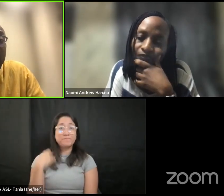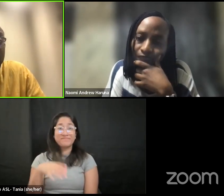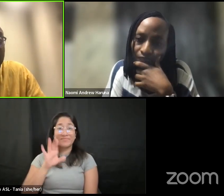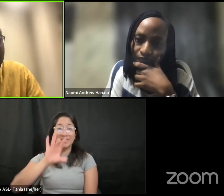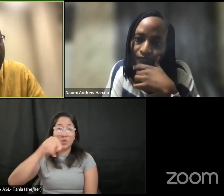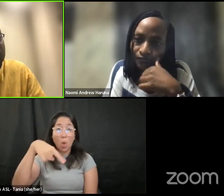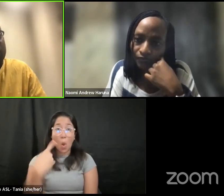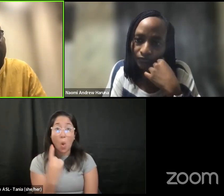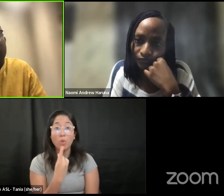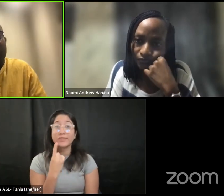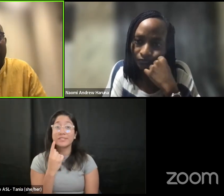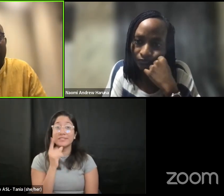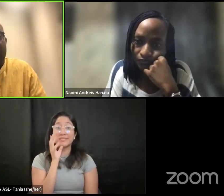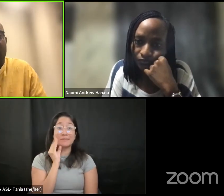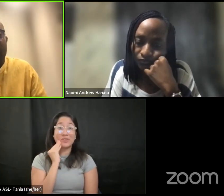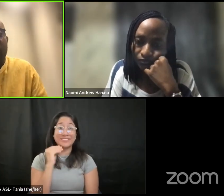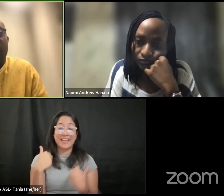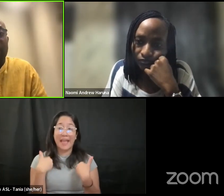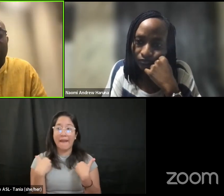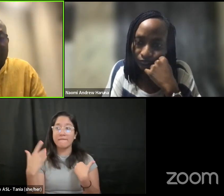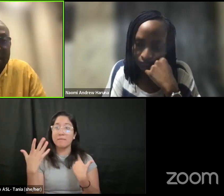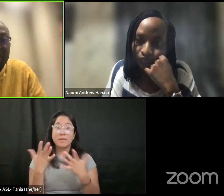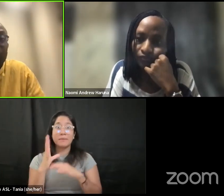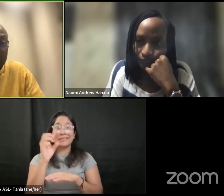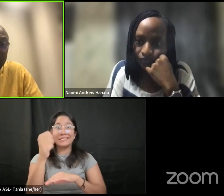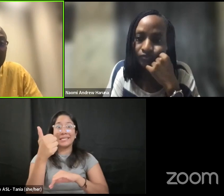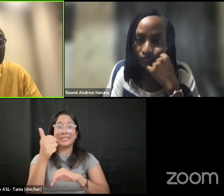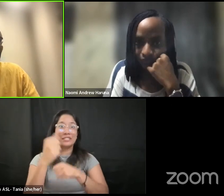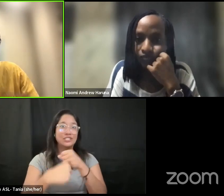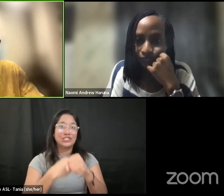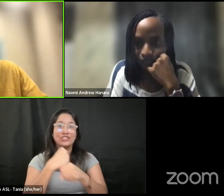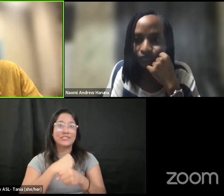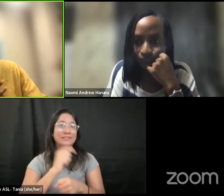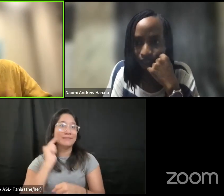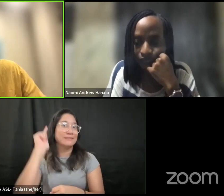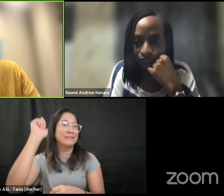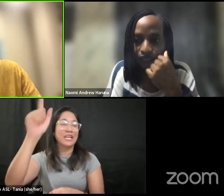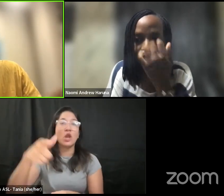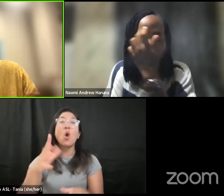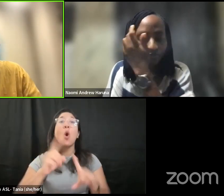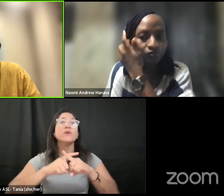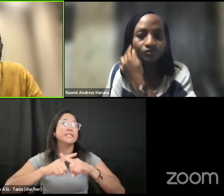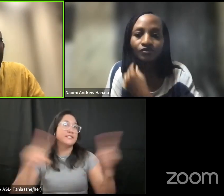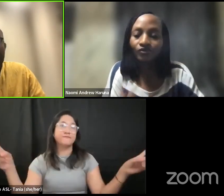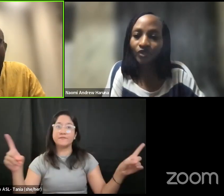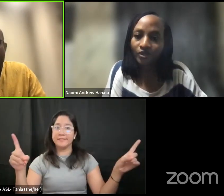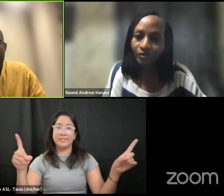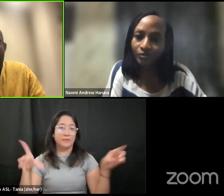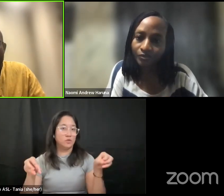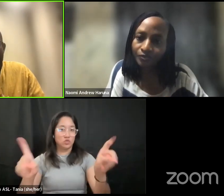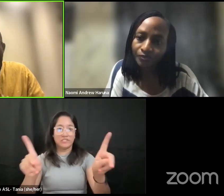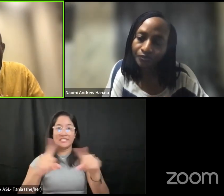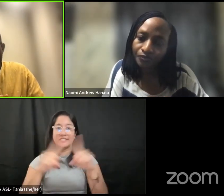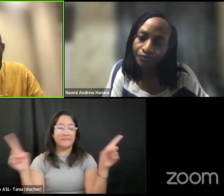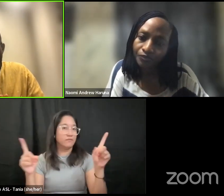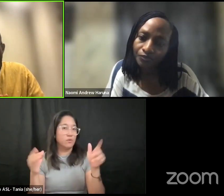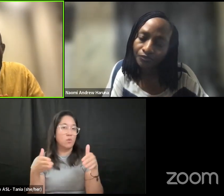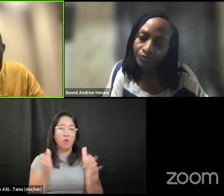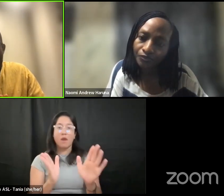and maybe 10 years later they will know differently right they have another alternative way of thinking and engaging about it so